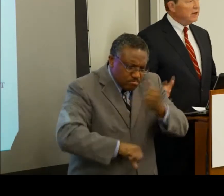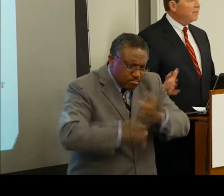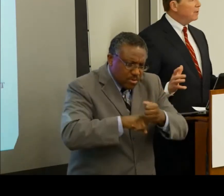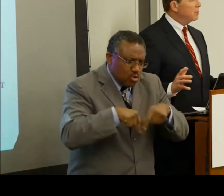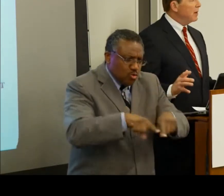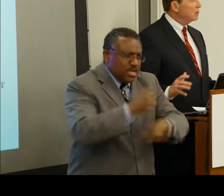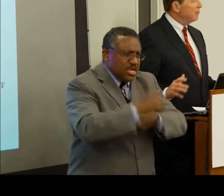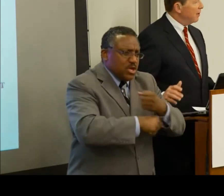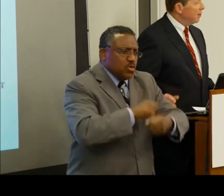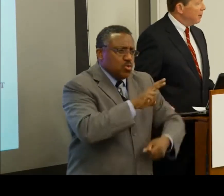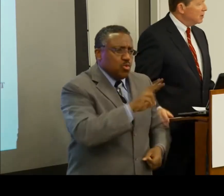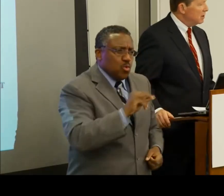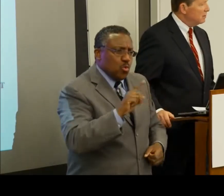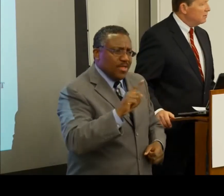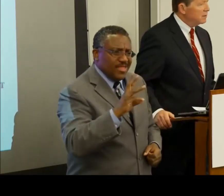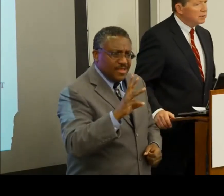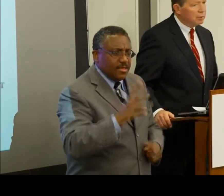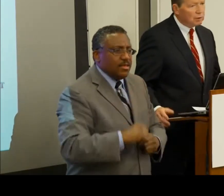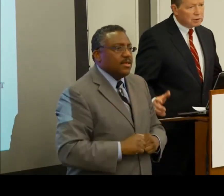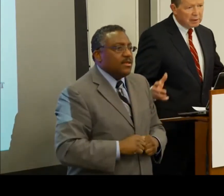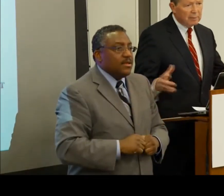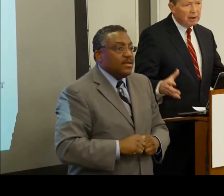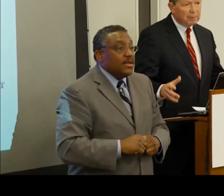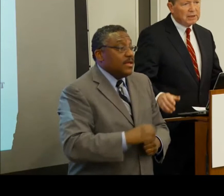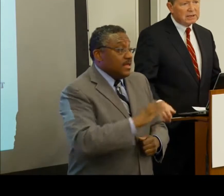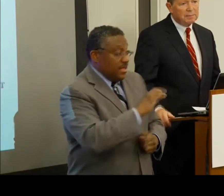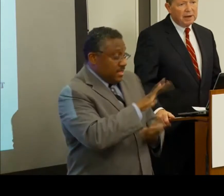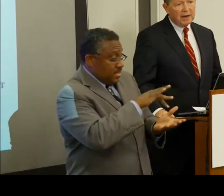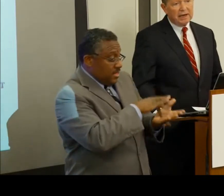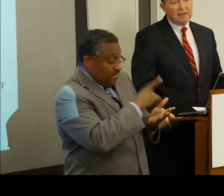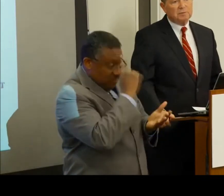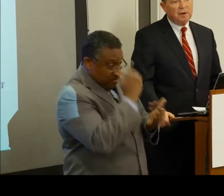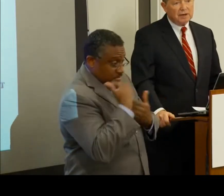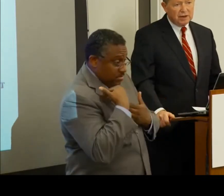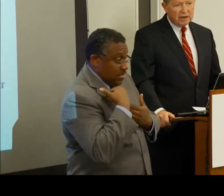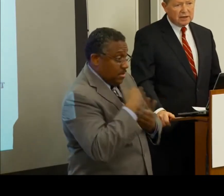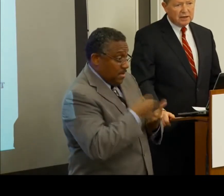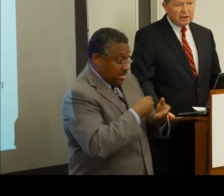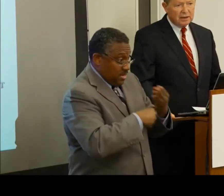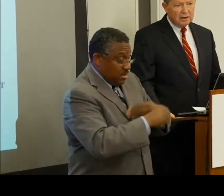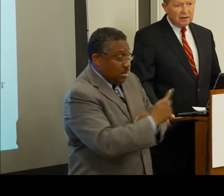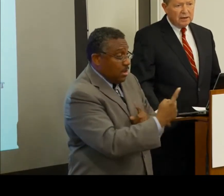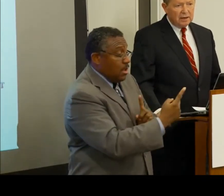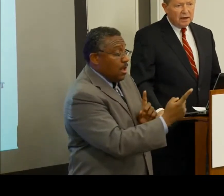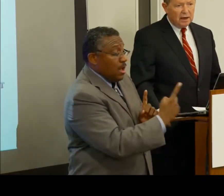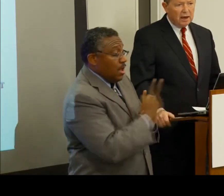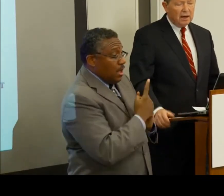When the Center for Responsible Federal Budget first approached me about participating in this project,